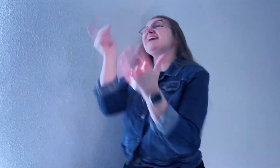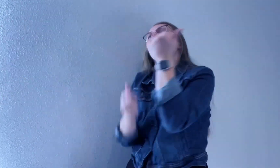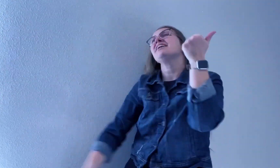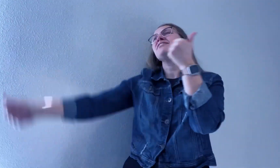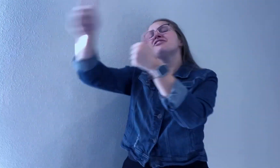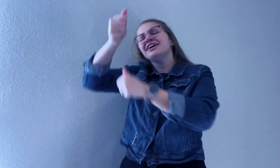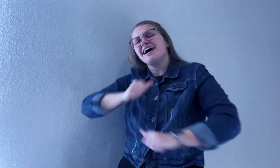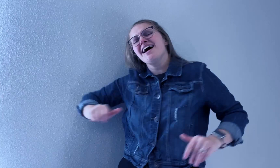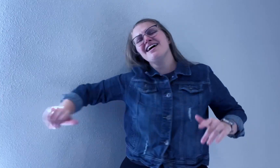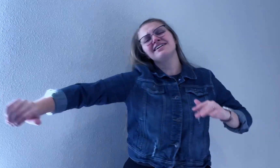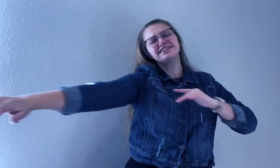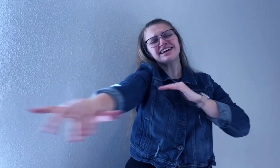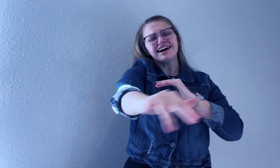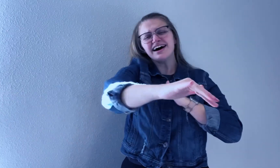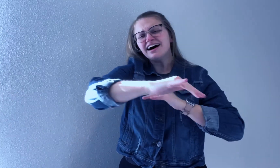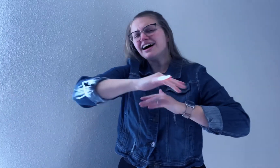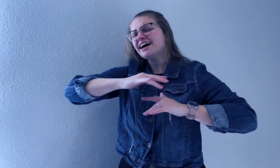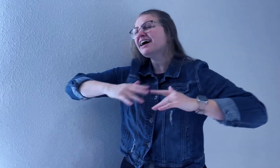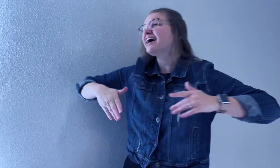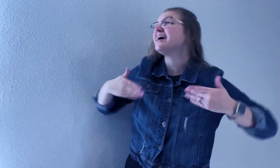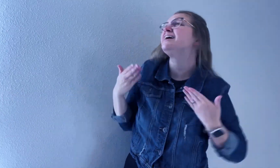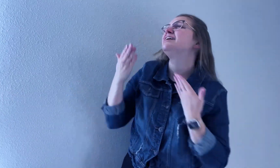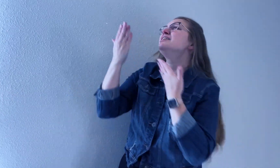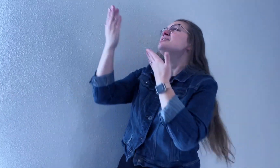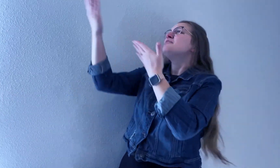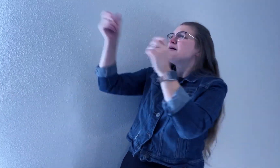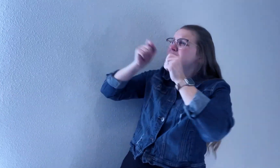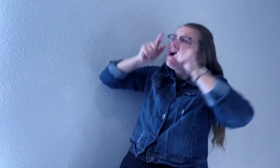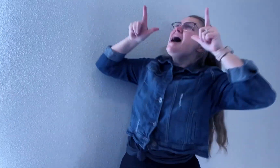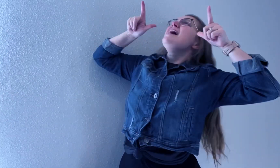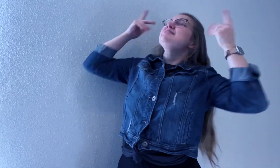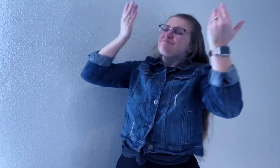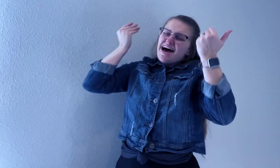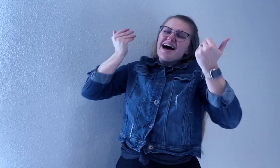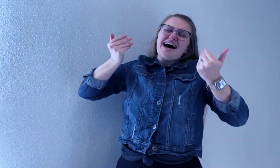King of creation, you amaze me